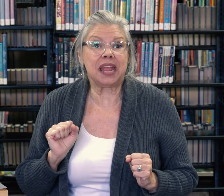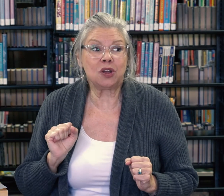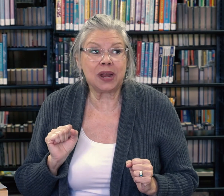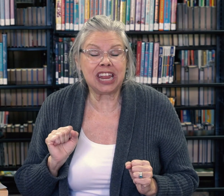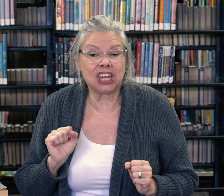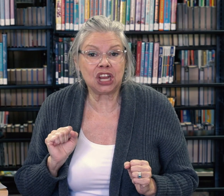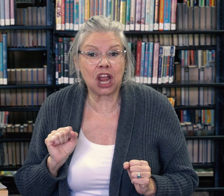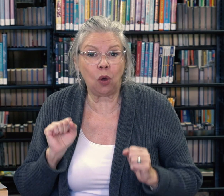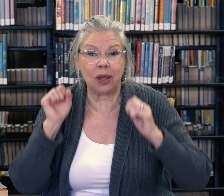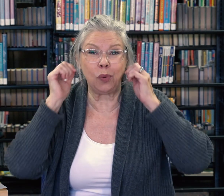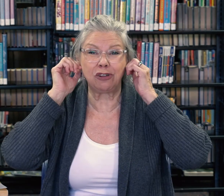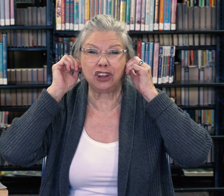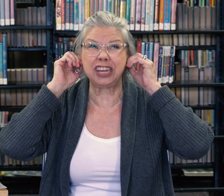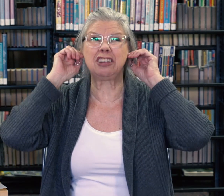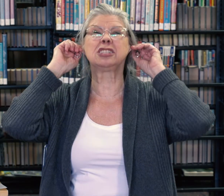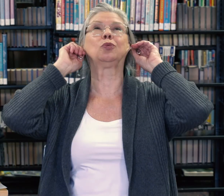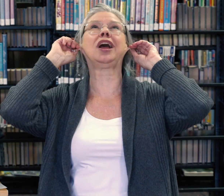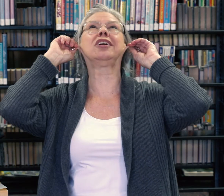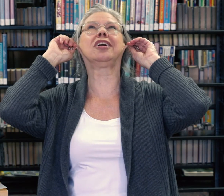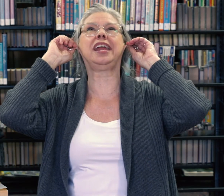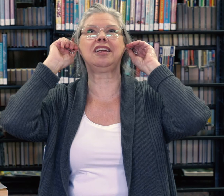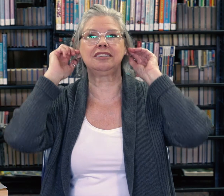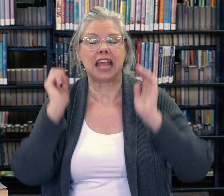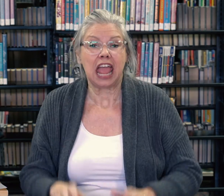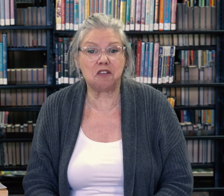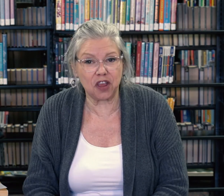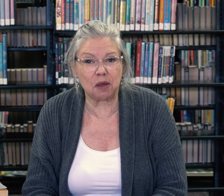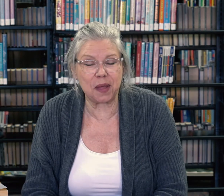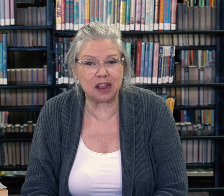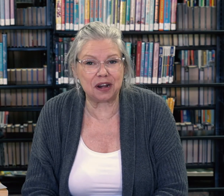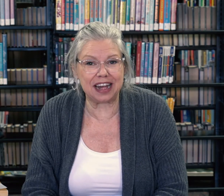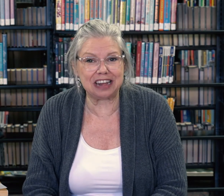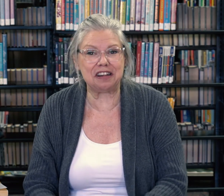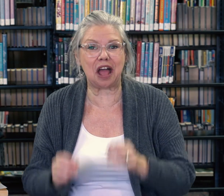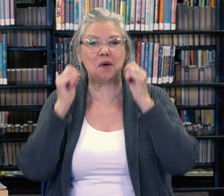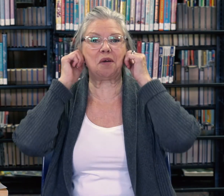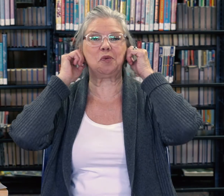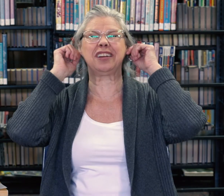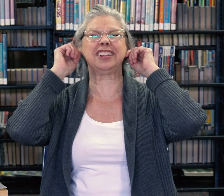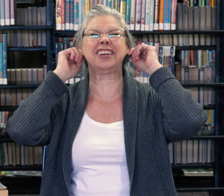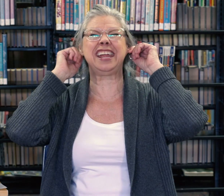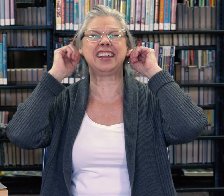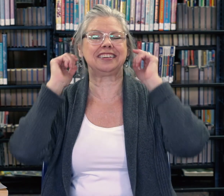penguin and you know it, wiggle your ears. Wiggle your ears. If you're a penguin and you know it, wiggle your ears.